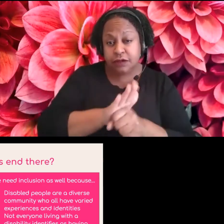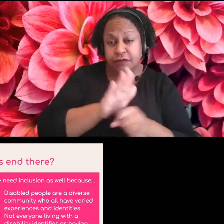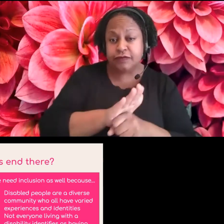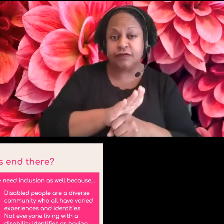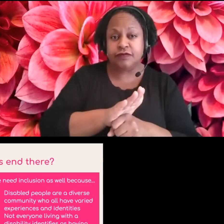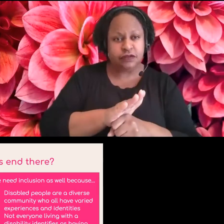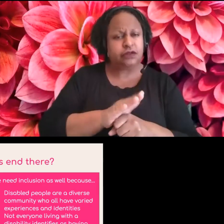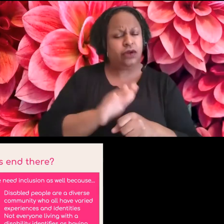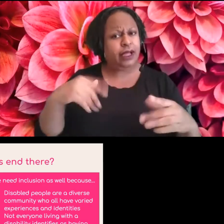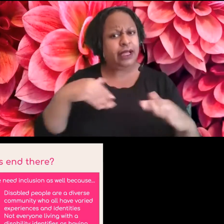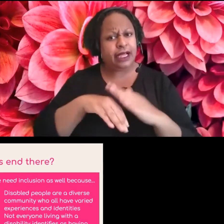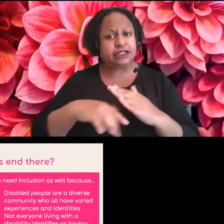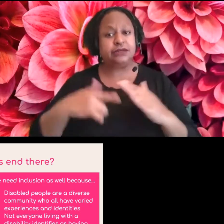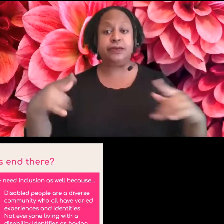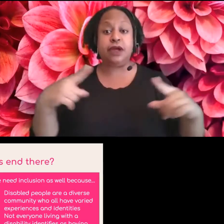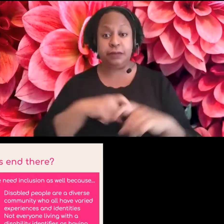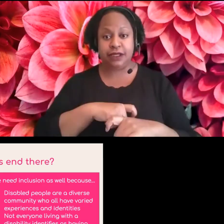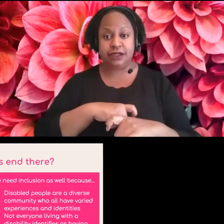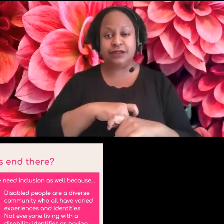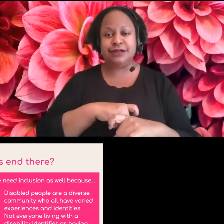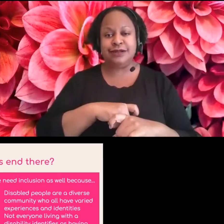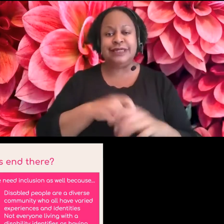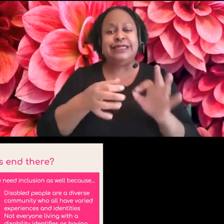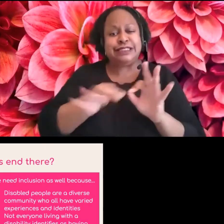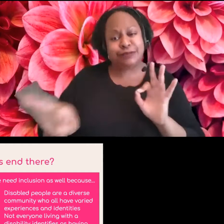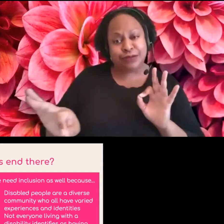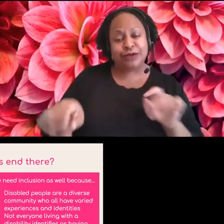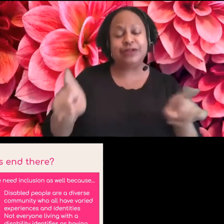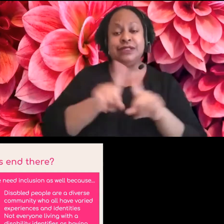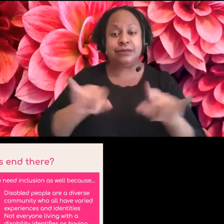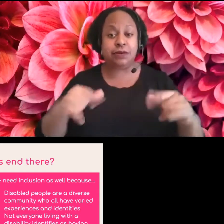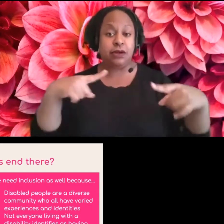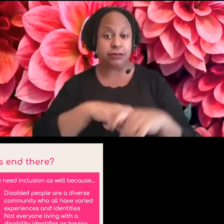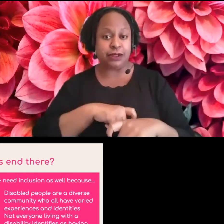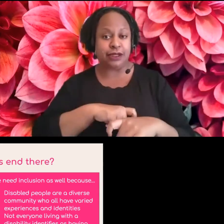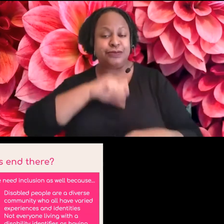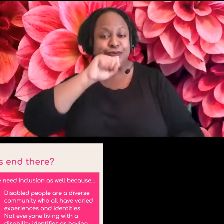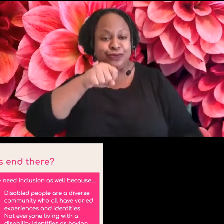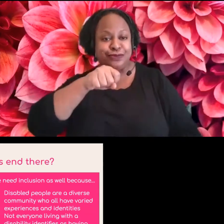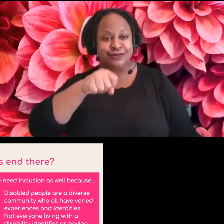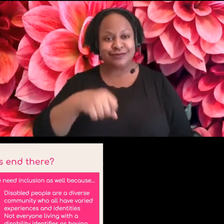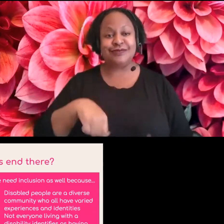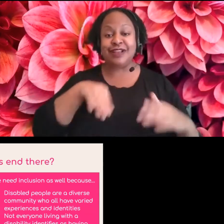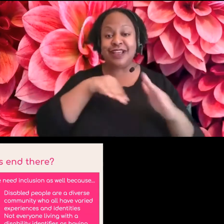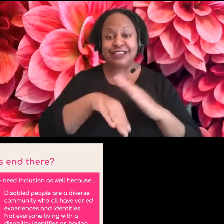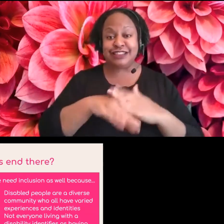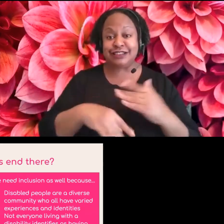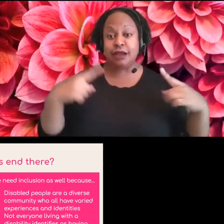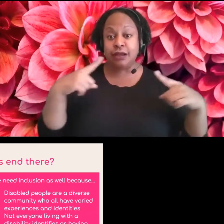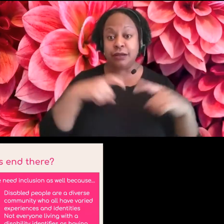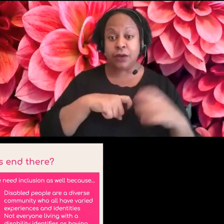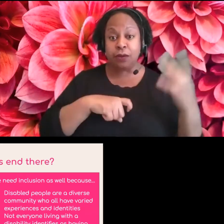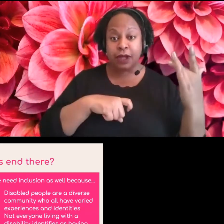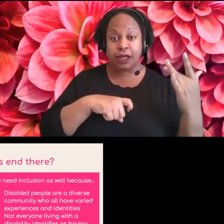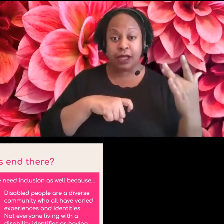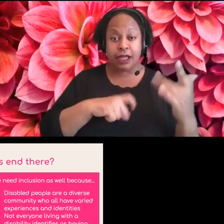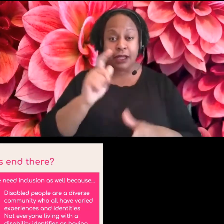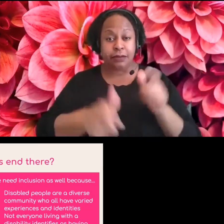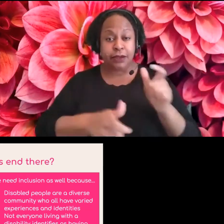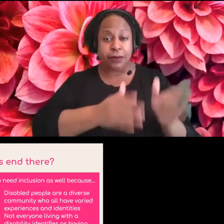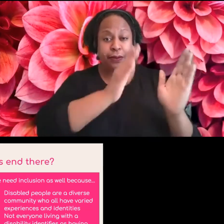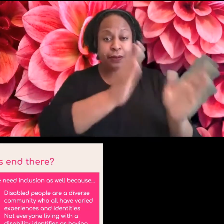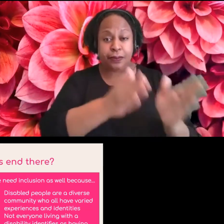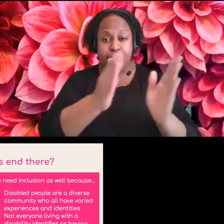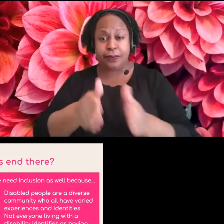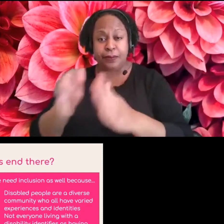that's kind of my favorite thing about it is that, but, uh, so access is complicated because every individual has their own